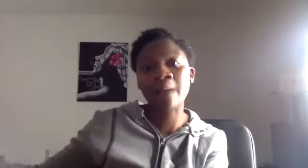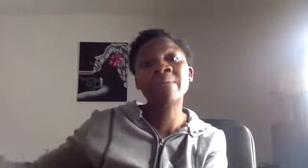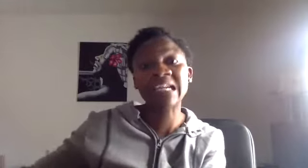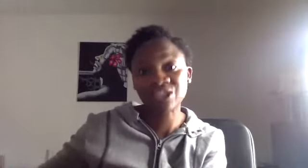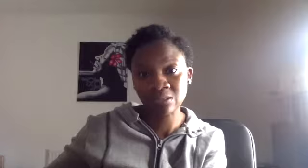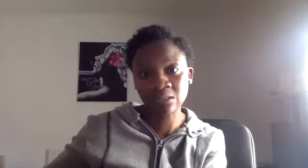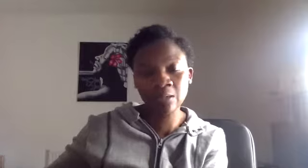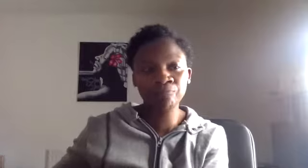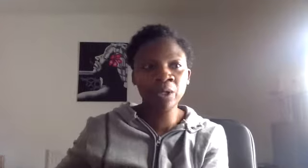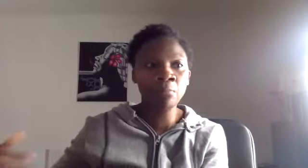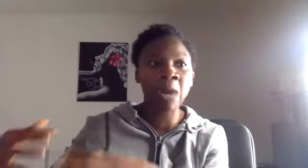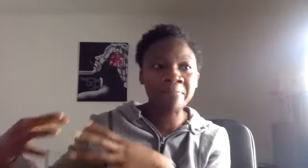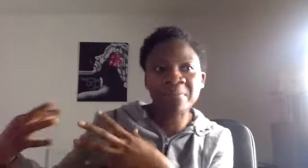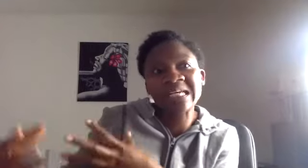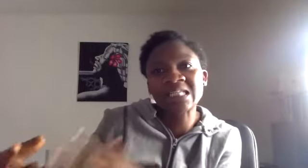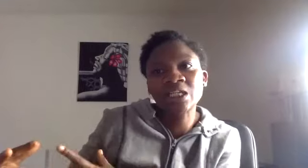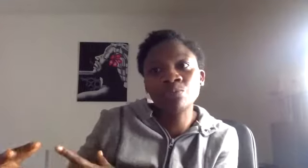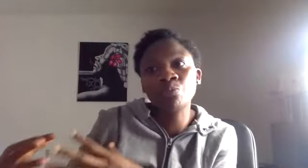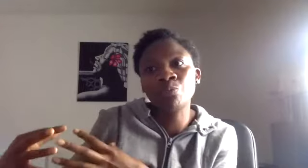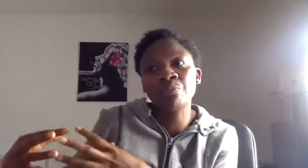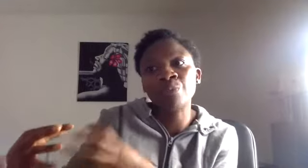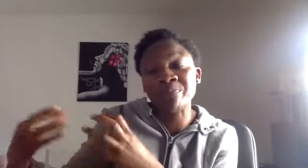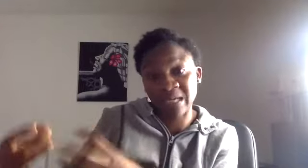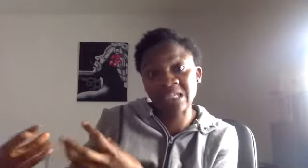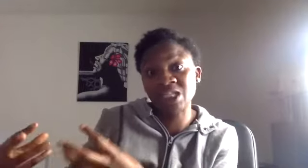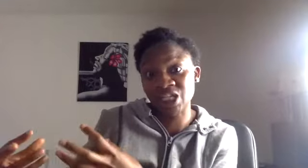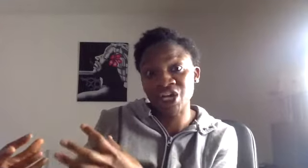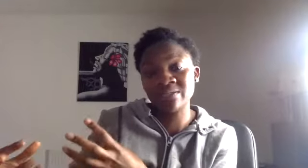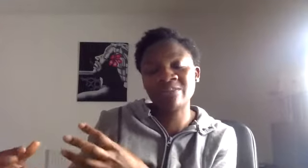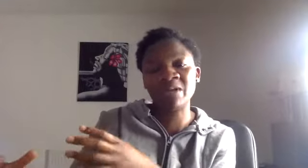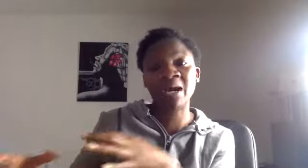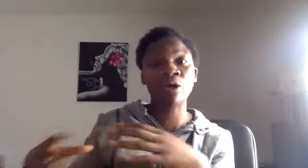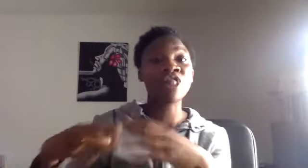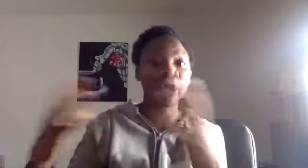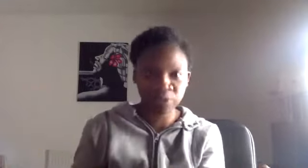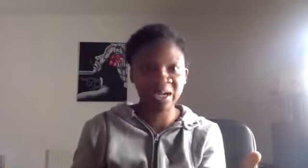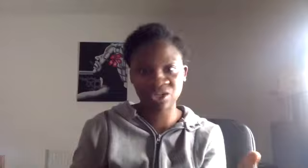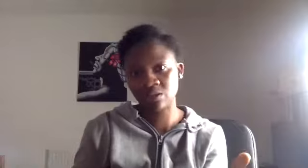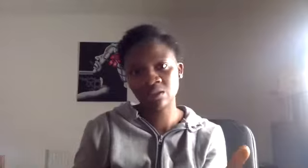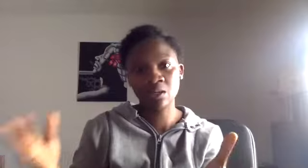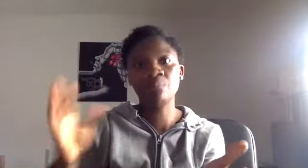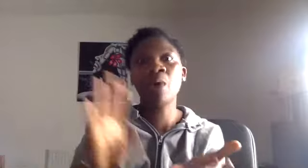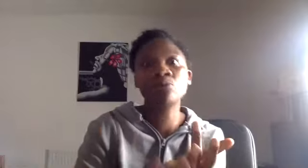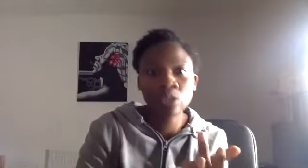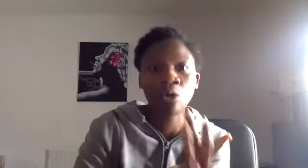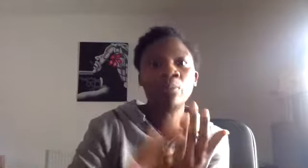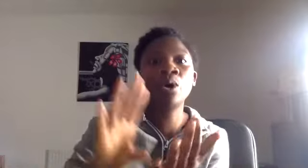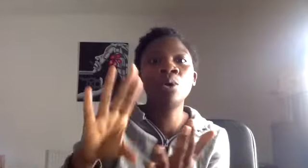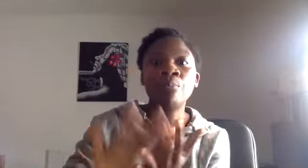patients. My biggest, my biggest concerns have been about those patients, post-op, poor